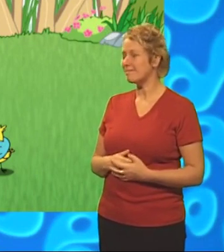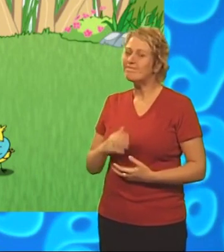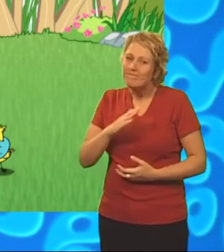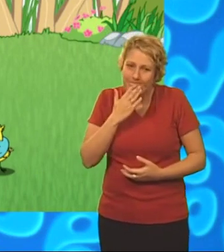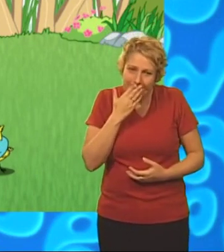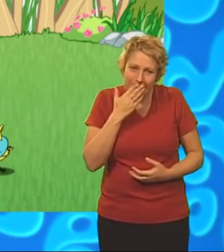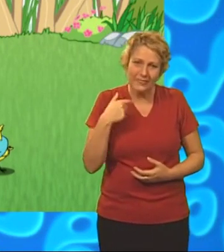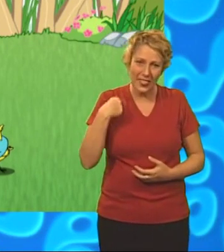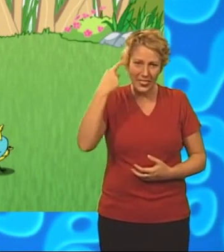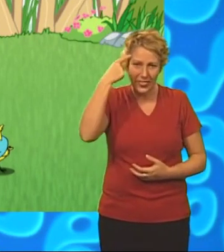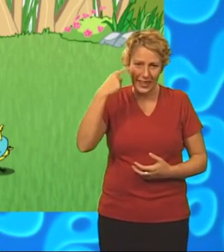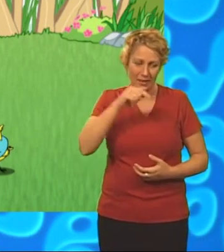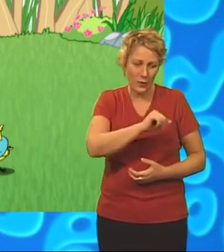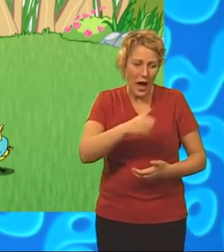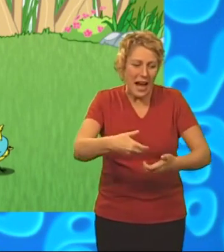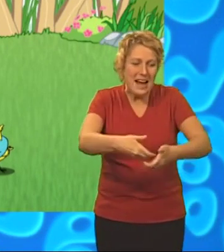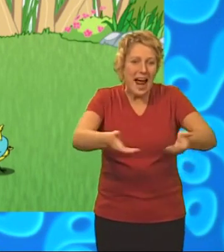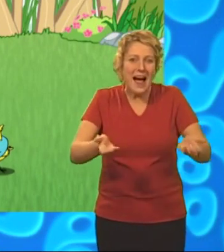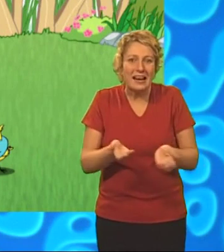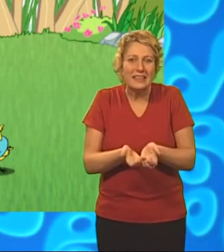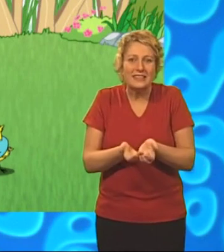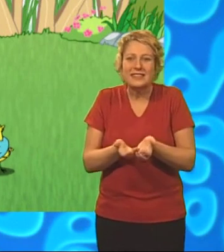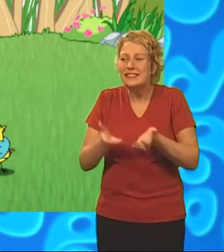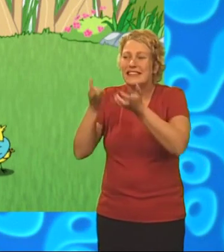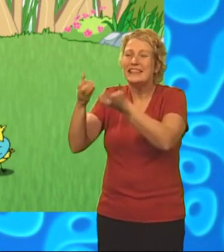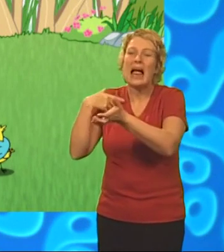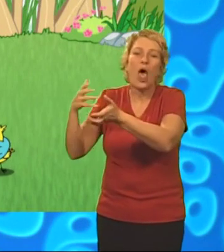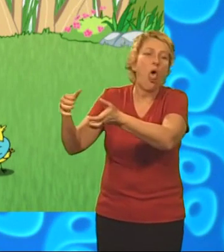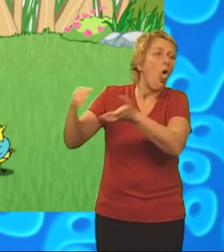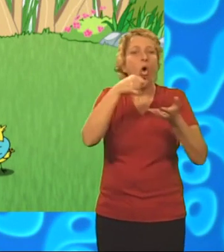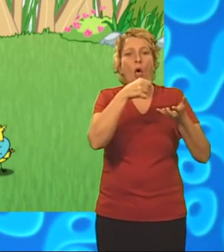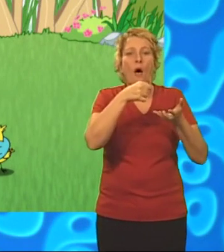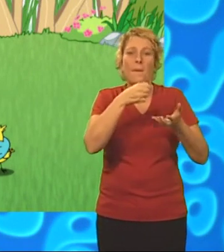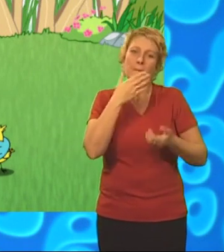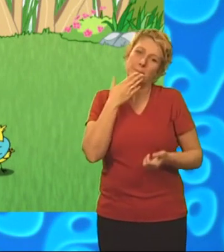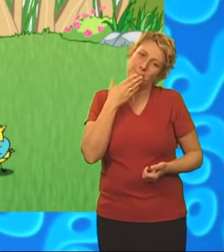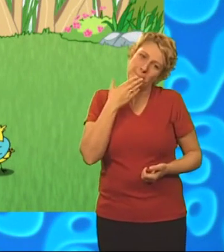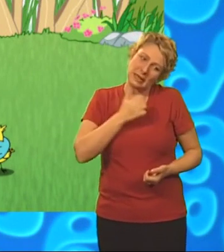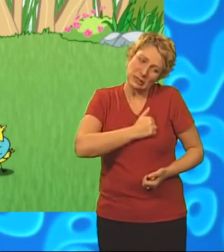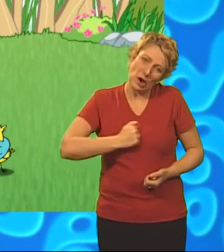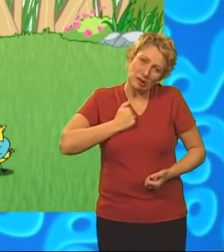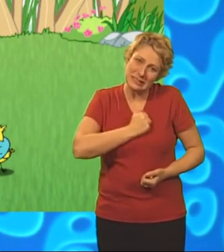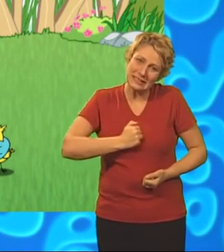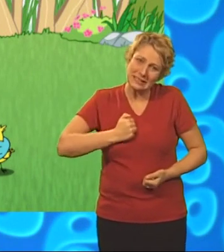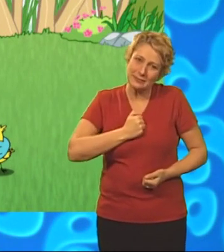I think I must have taken your nest from its nesting place. Sorry.